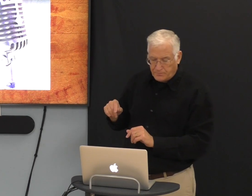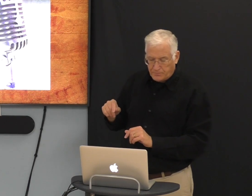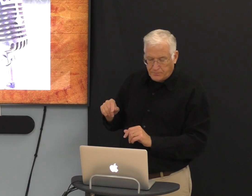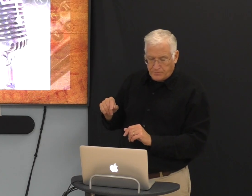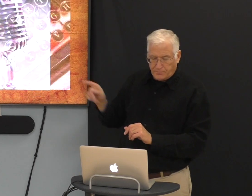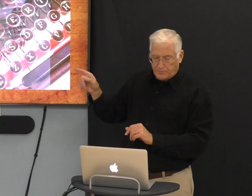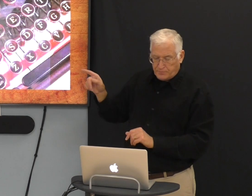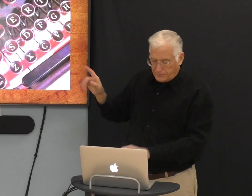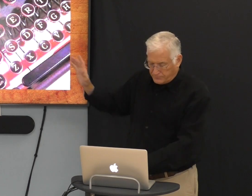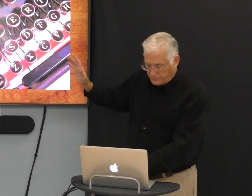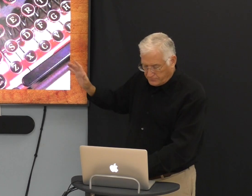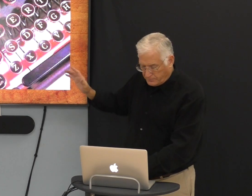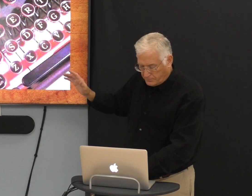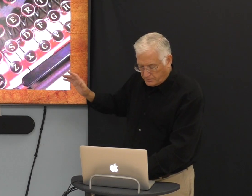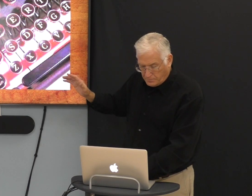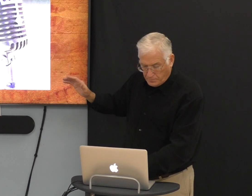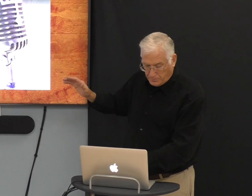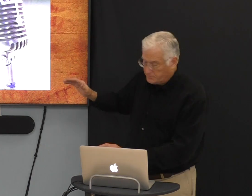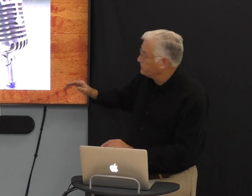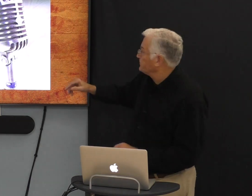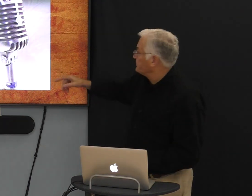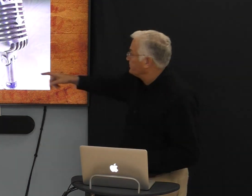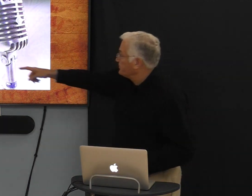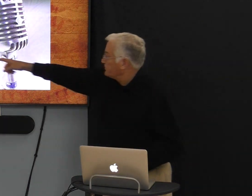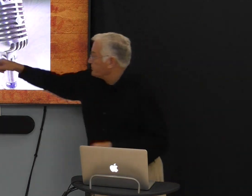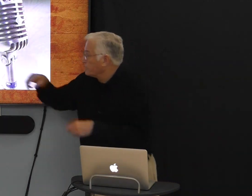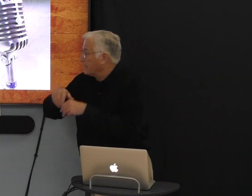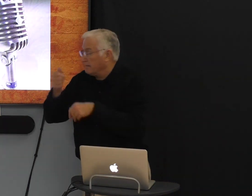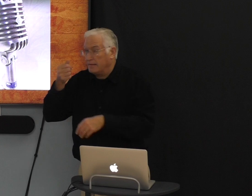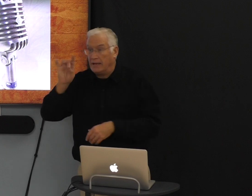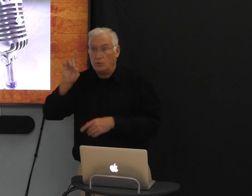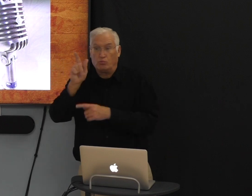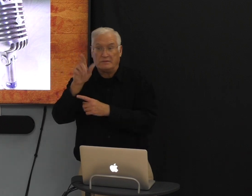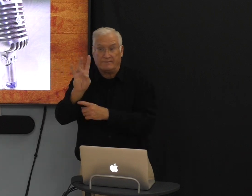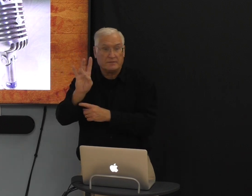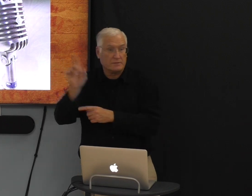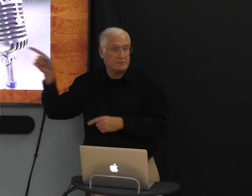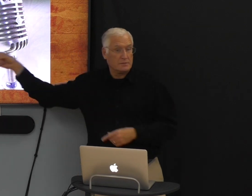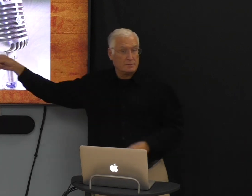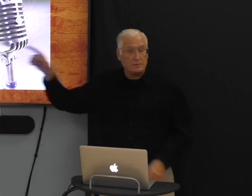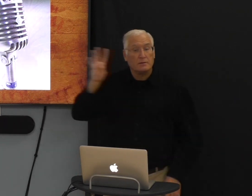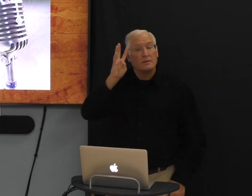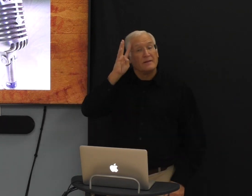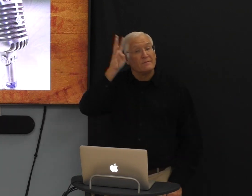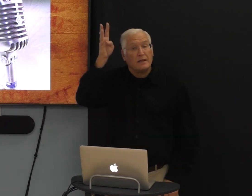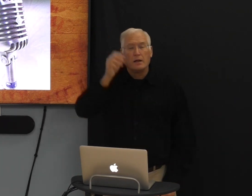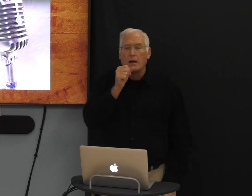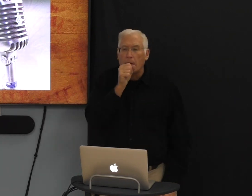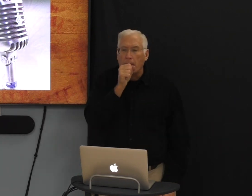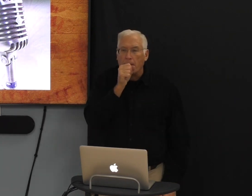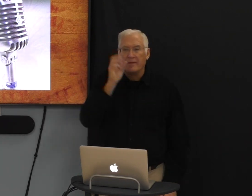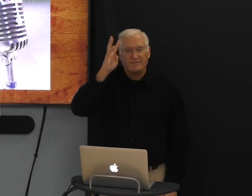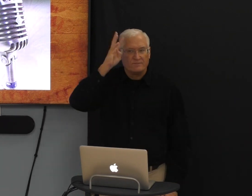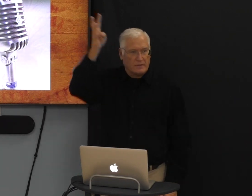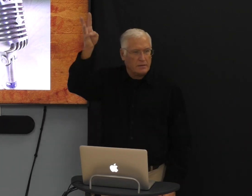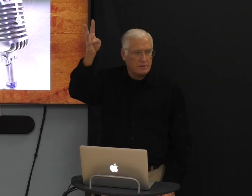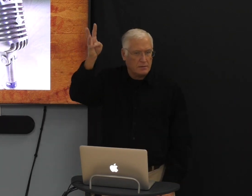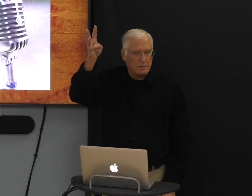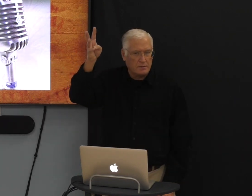in 1827, the microphone was invented.